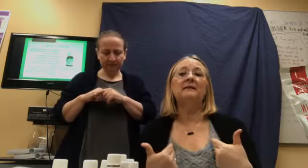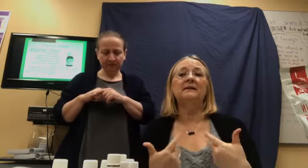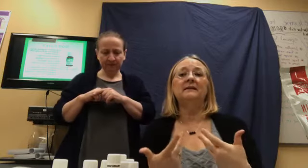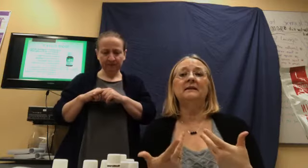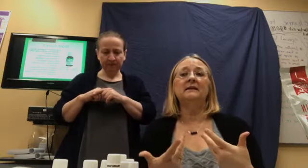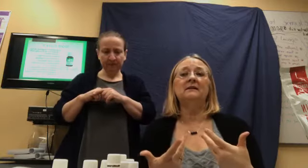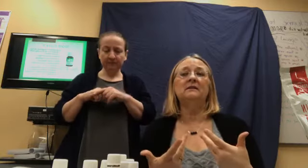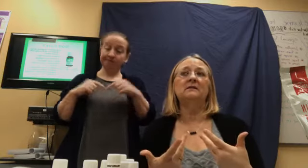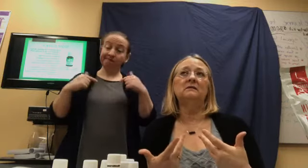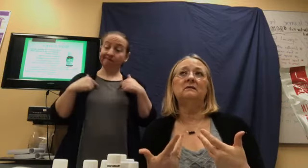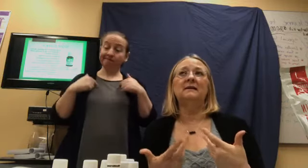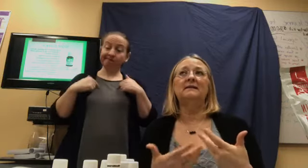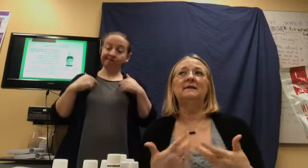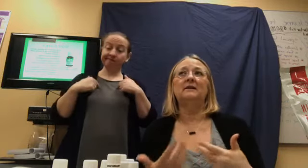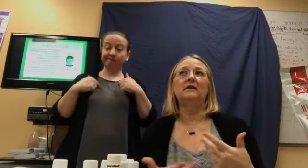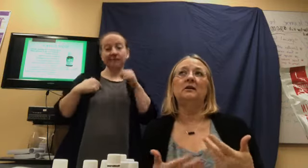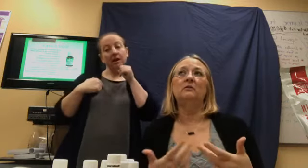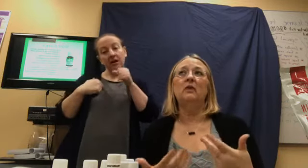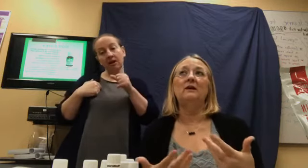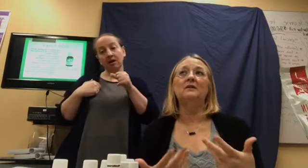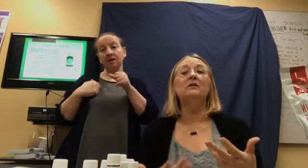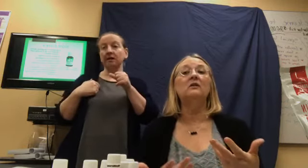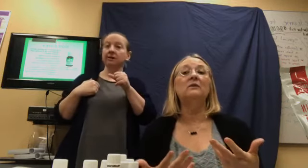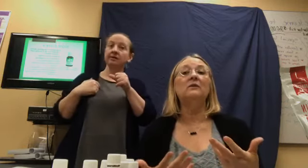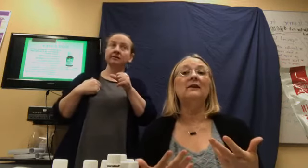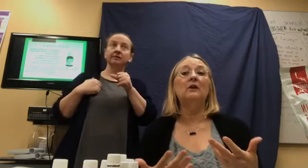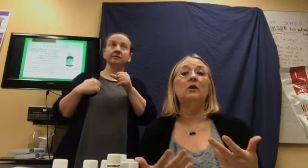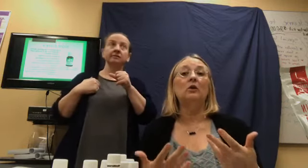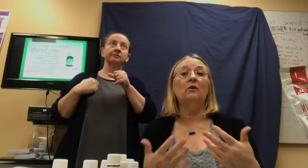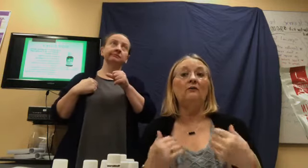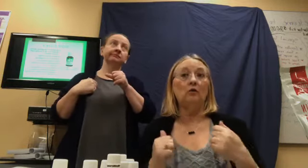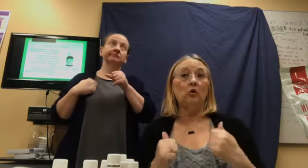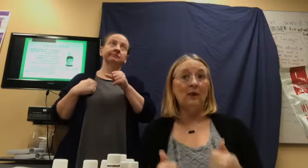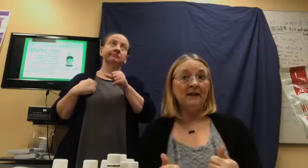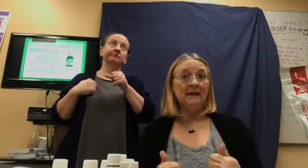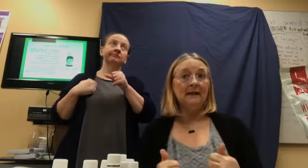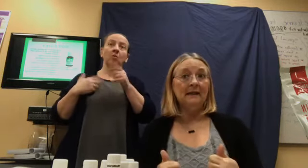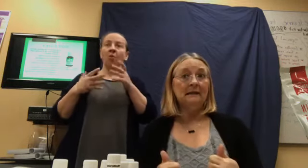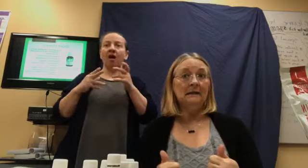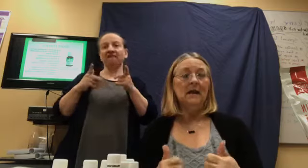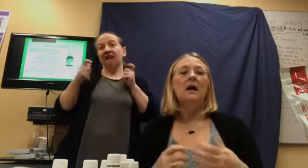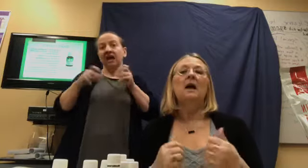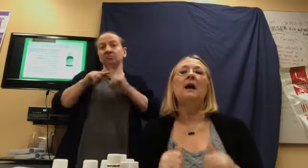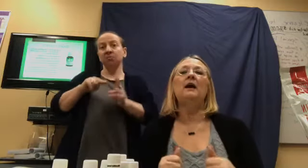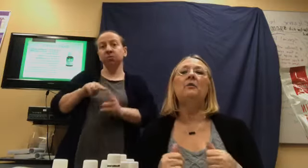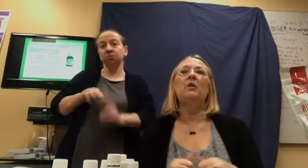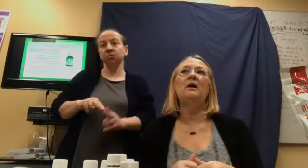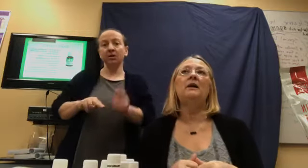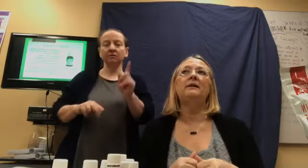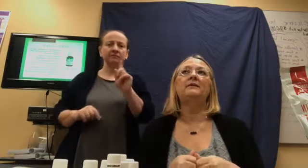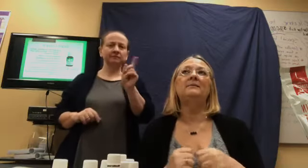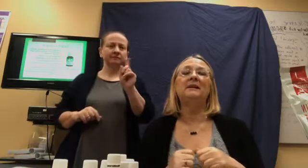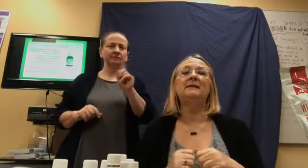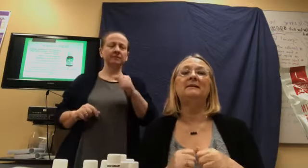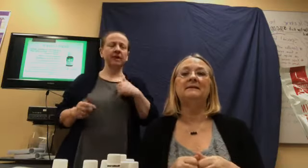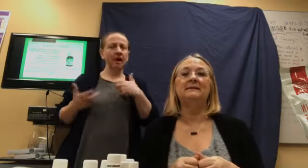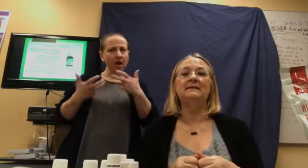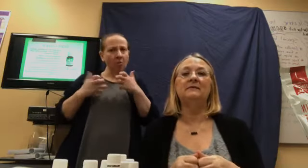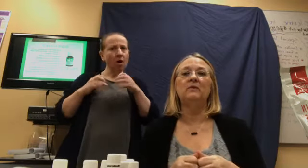doesn't necessarily want to lose quickly. I want to be consistent with